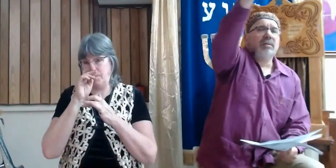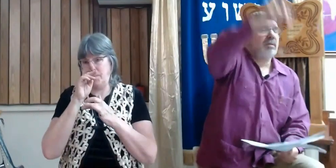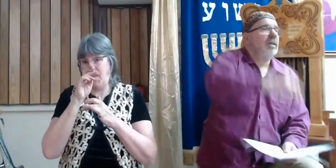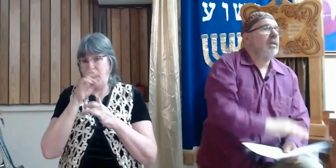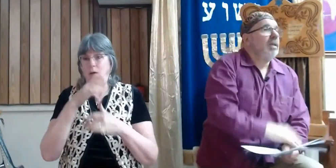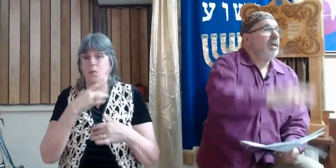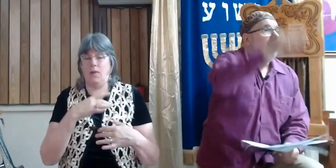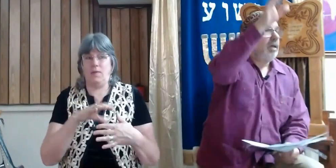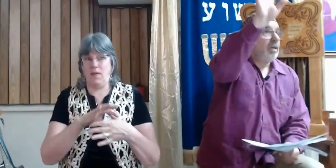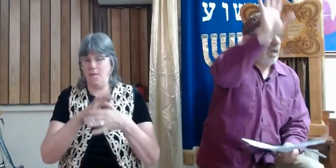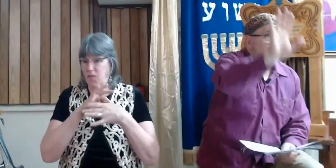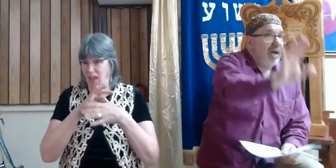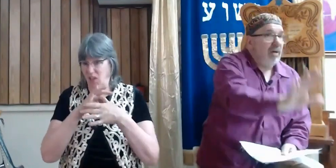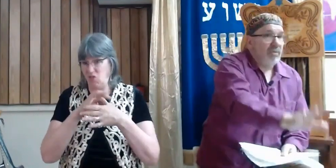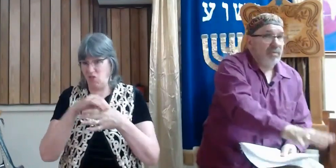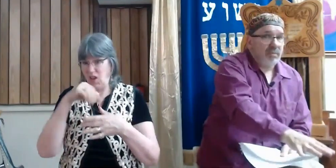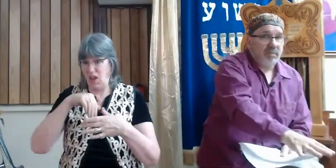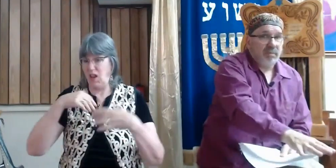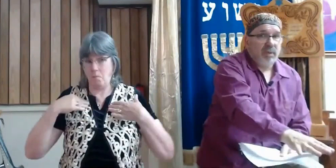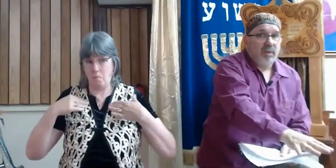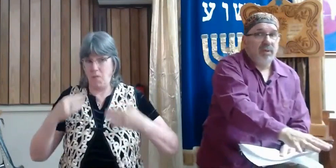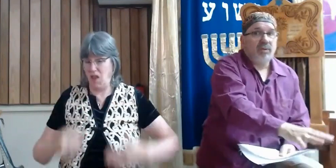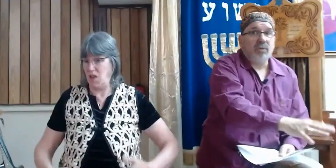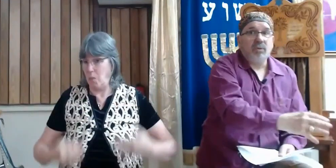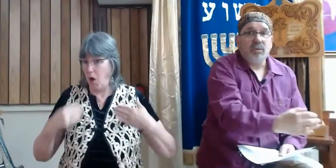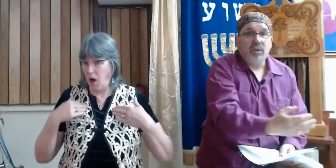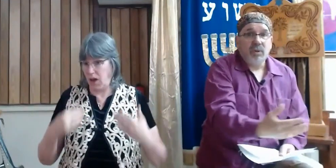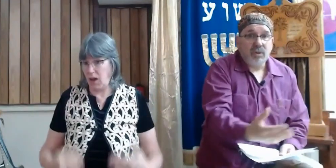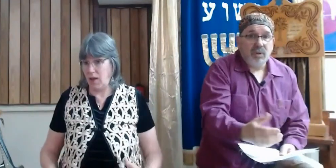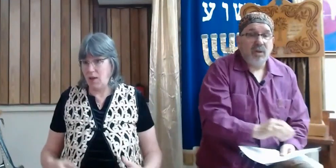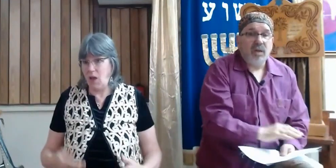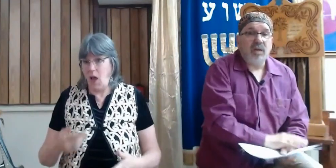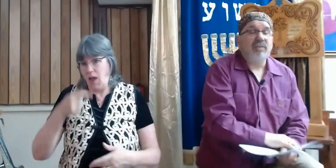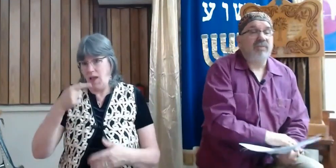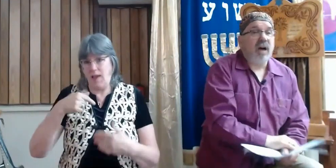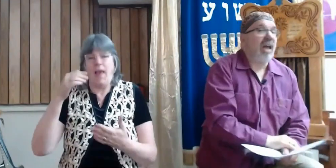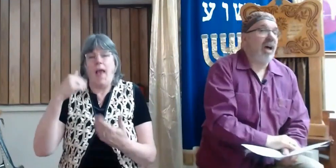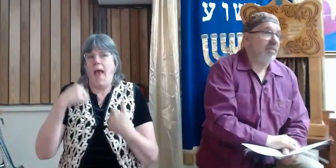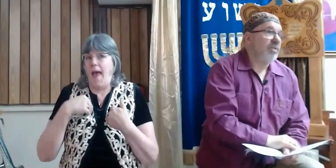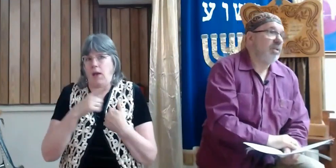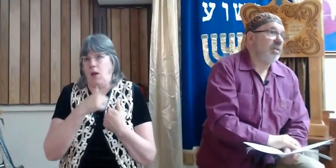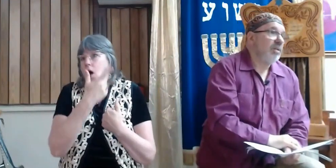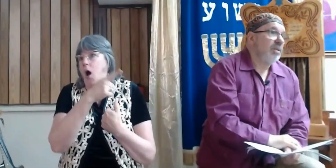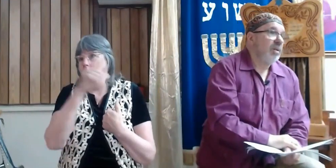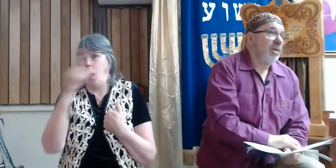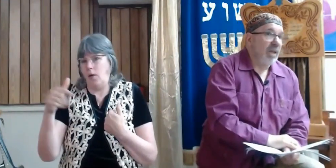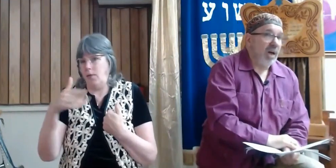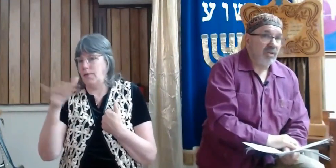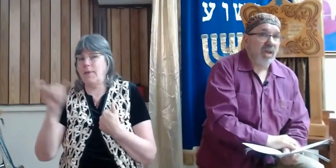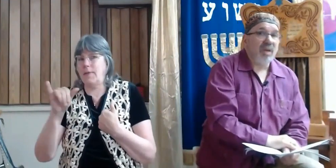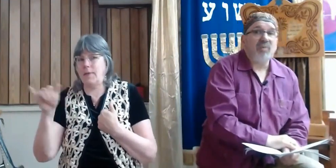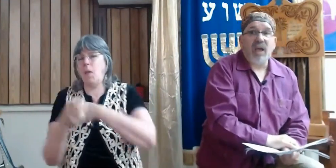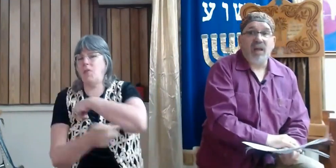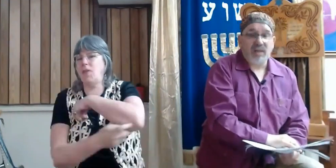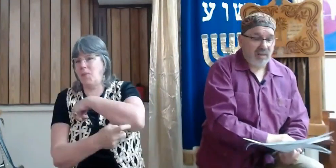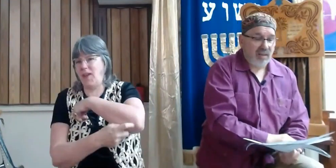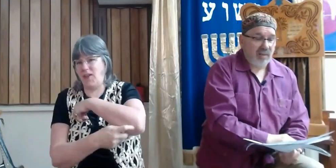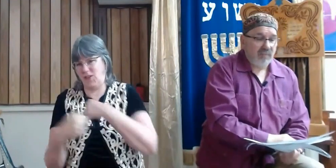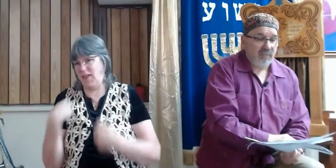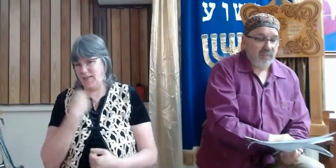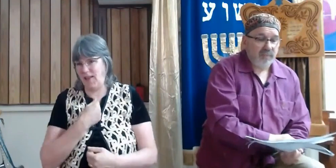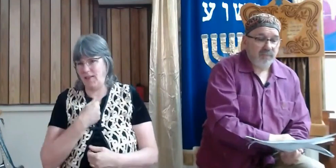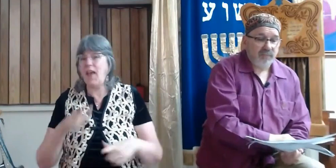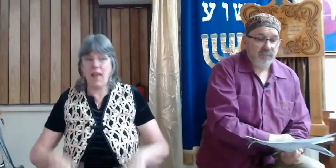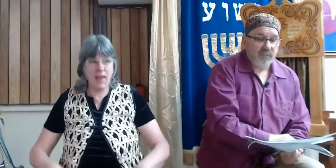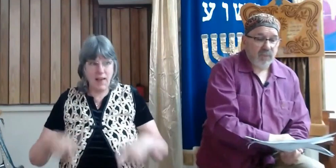came down to live our lives in our same reality.